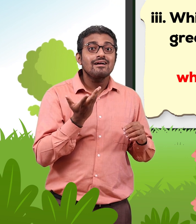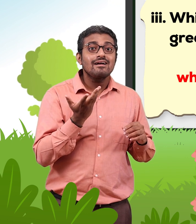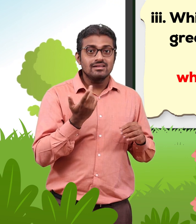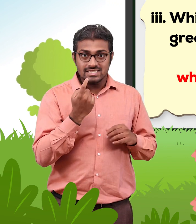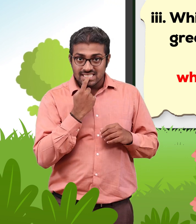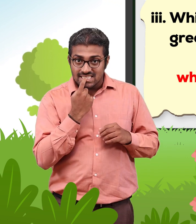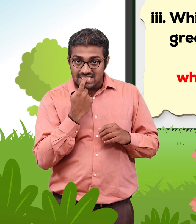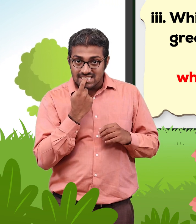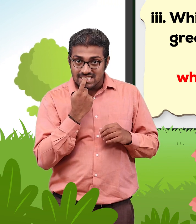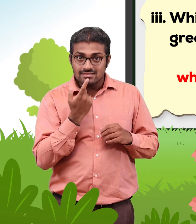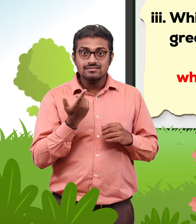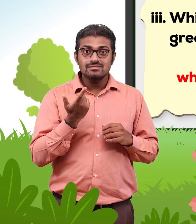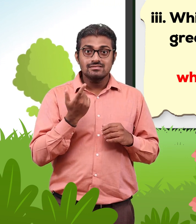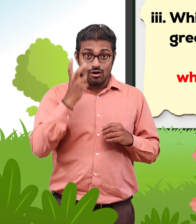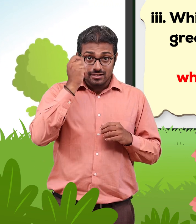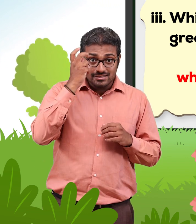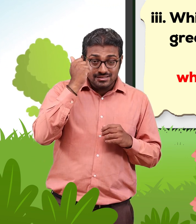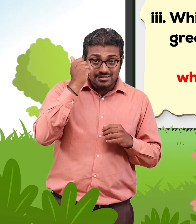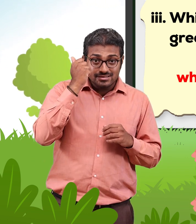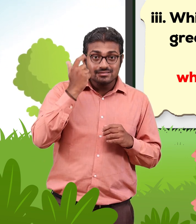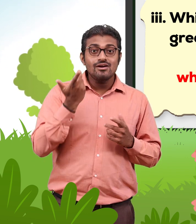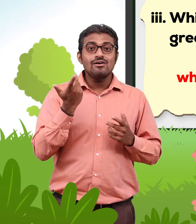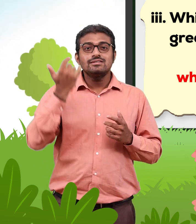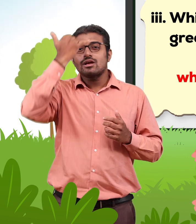White or saffron or yellow.